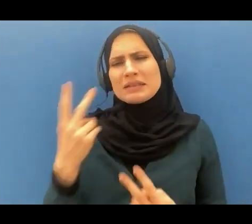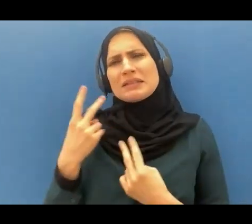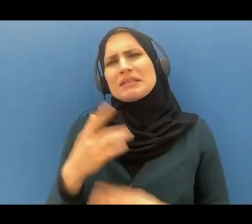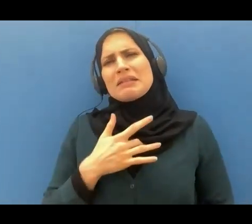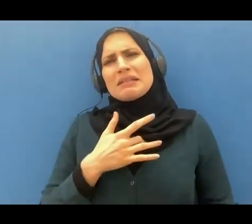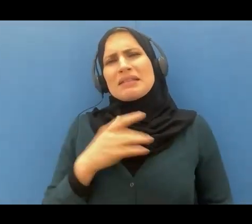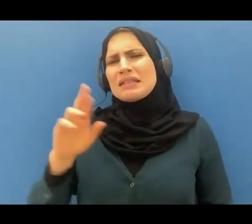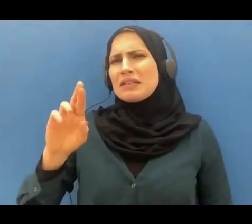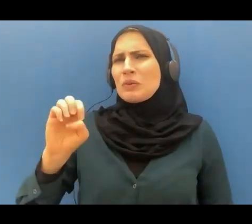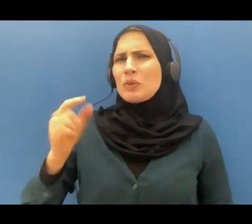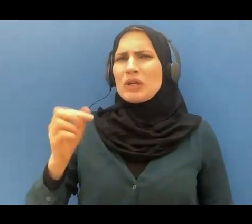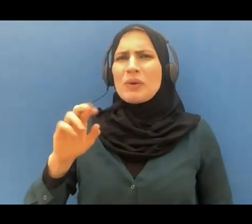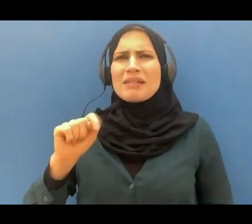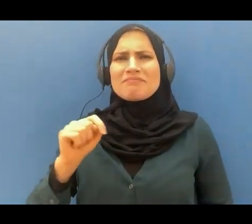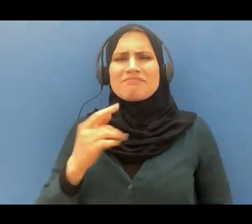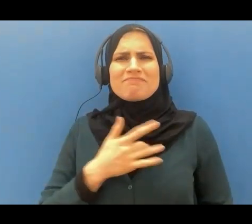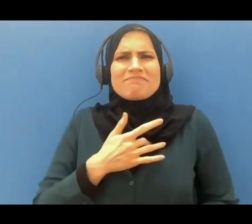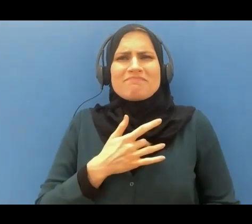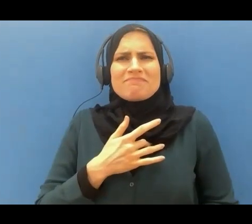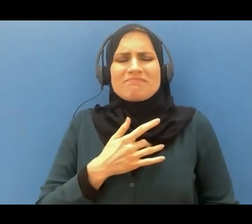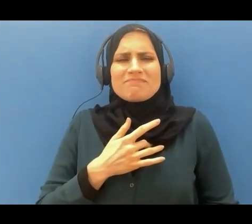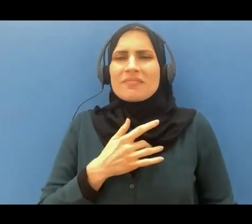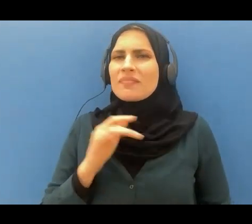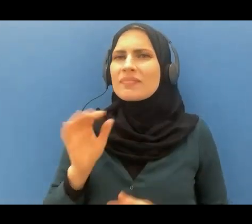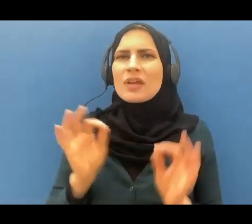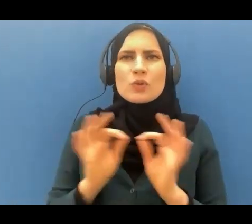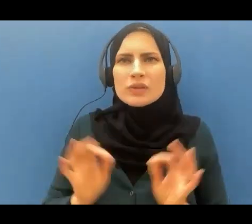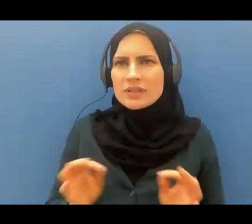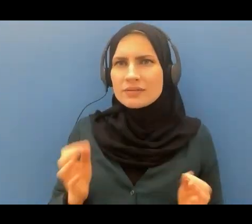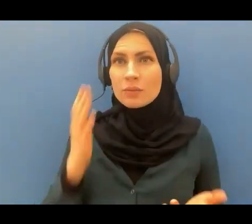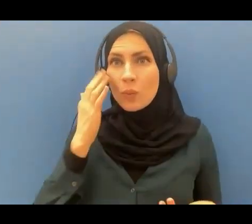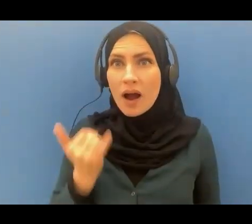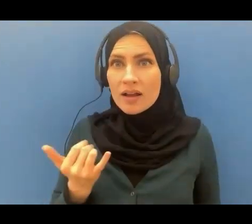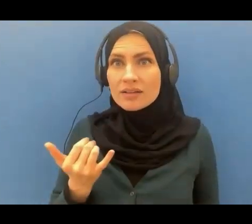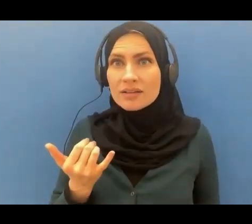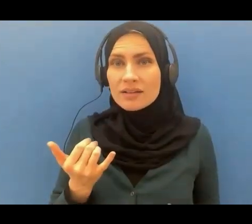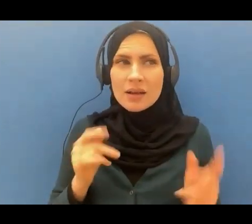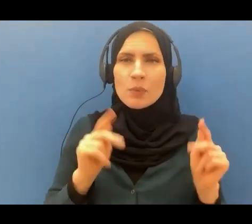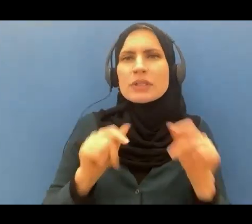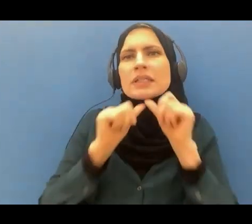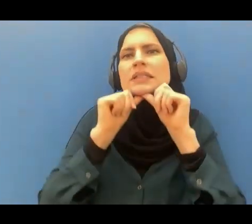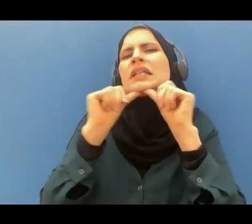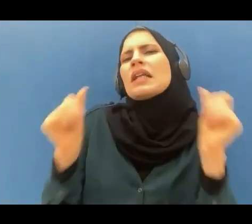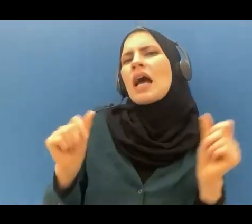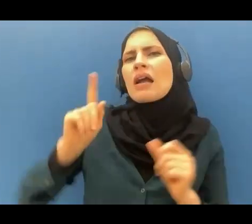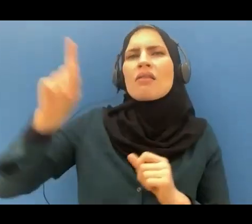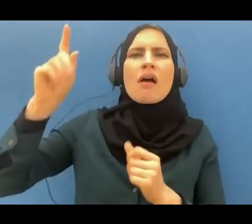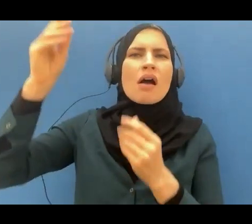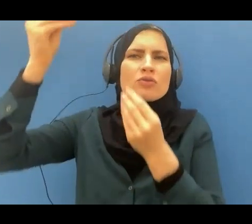they are based on a person denying the revelation of Allah and